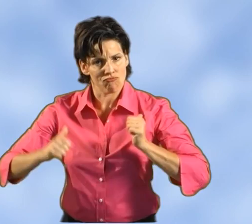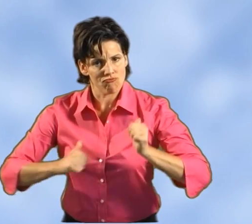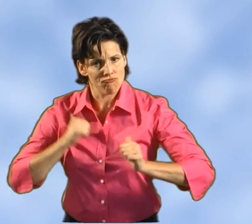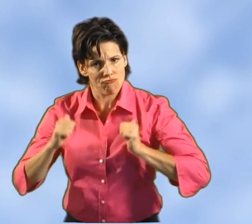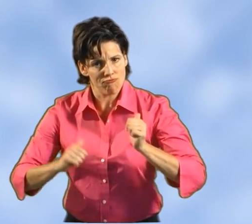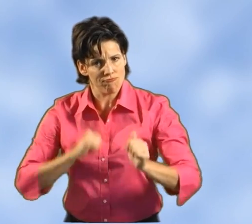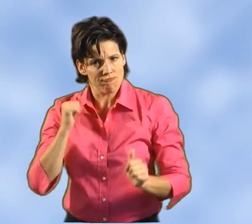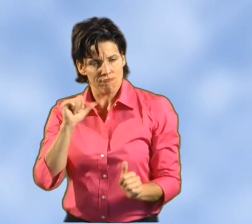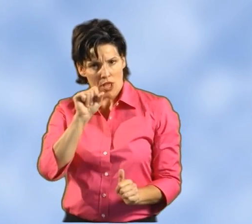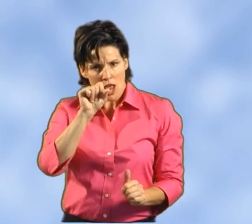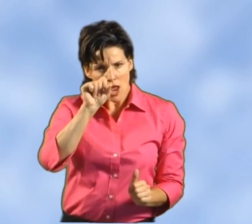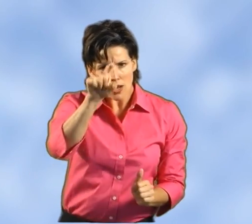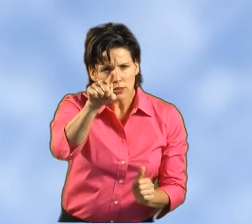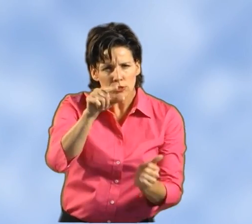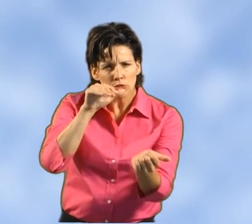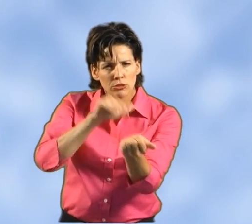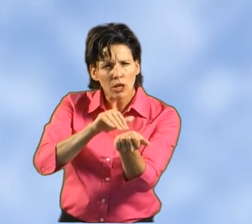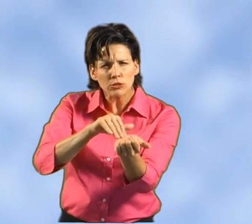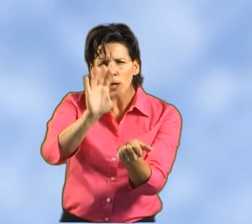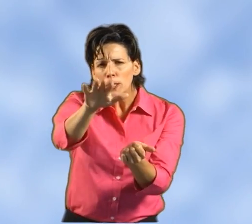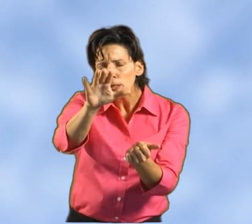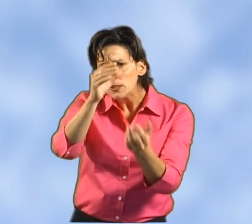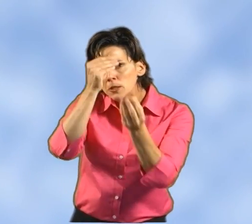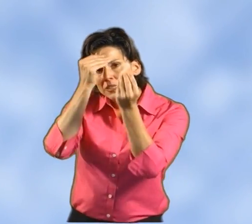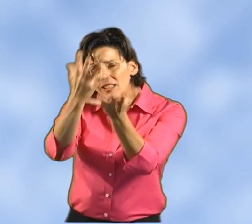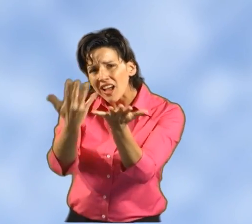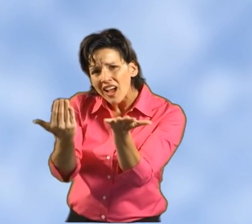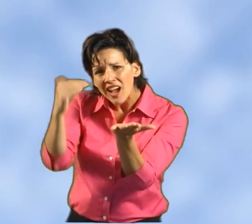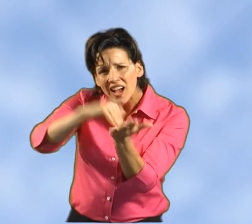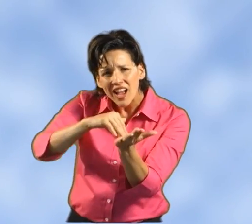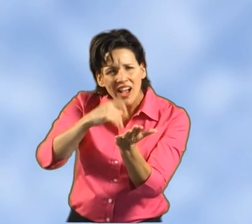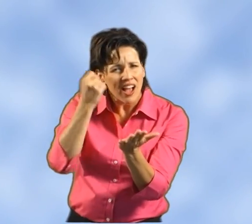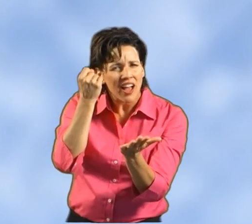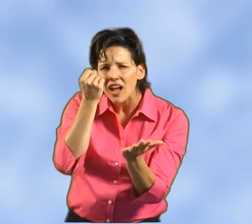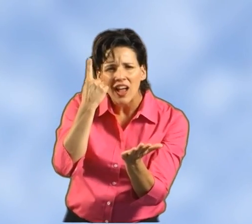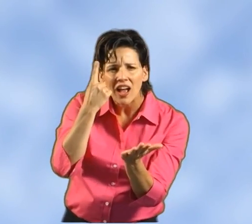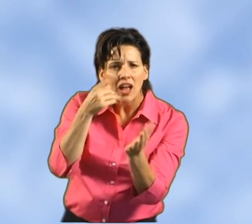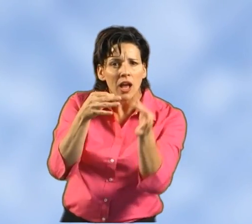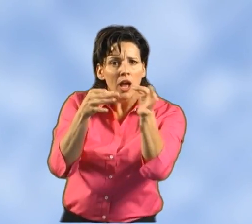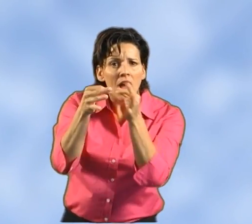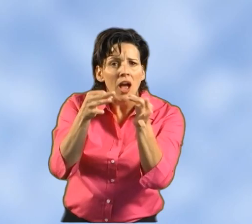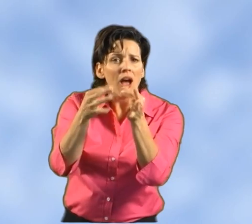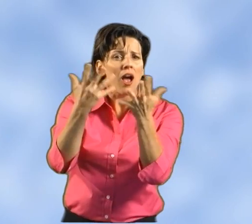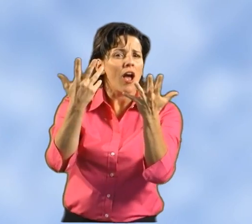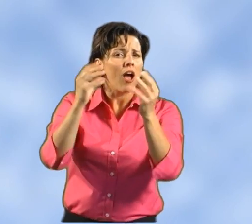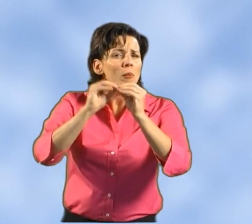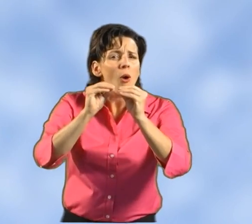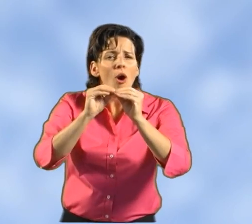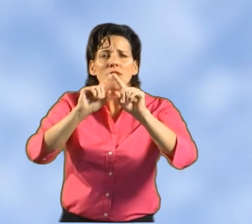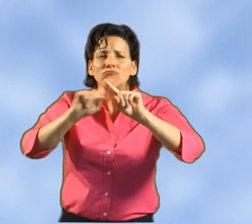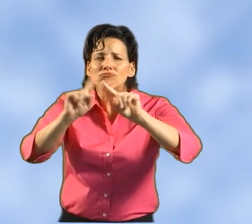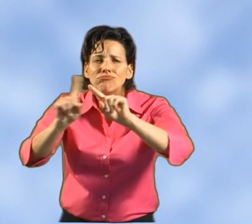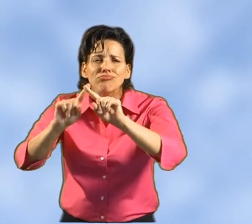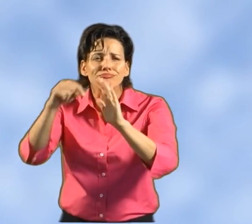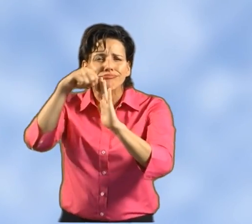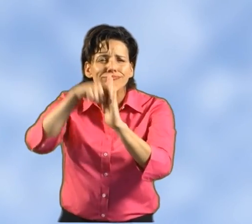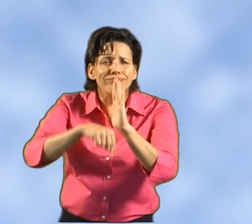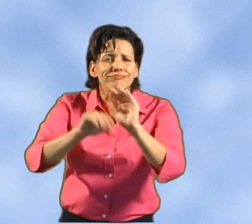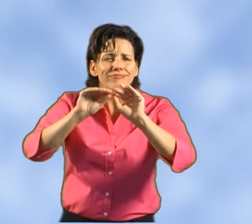afraid. Go ahead and ask whatever questions you want. Ask for repetition. Ask for a more detailed